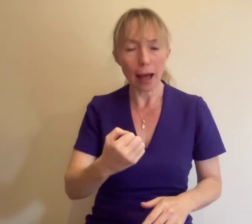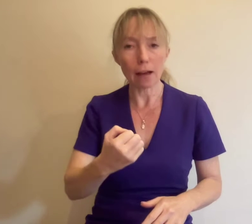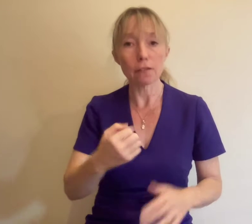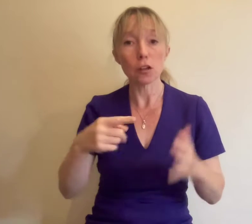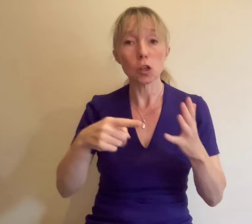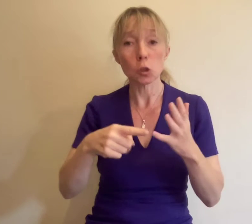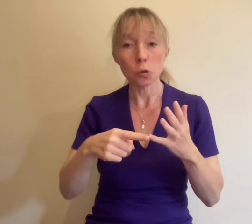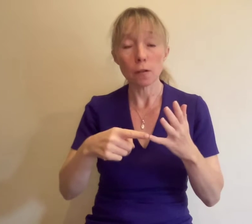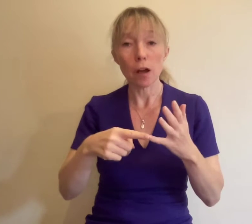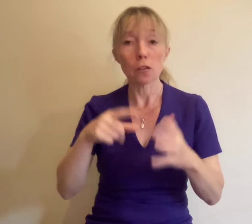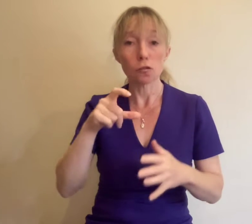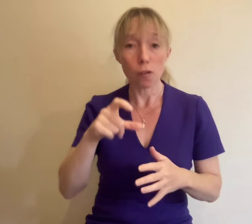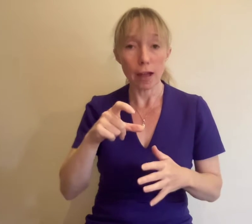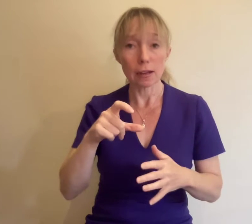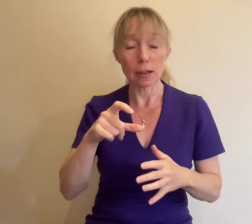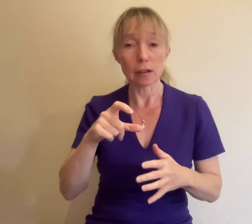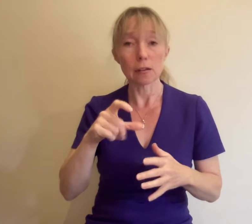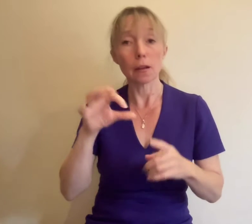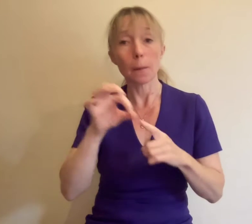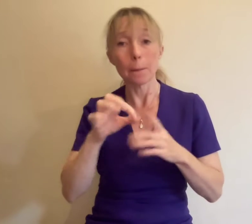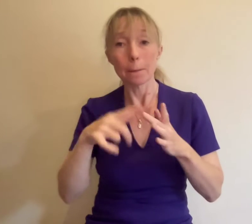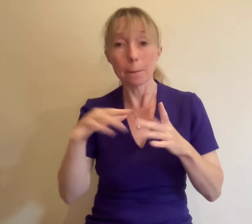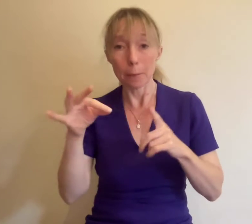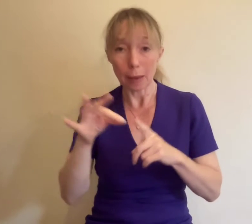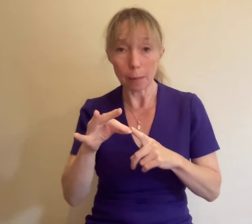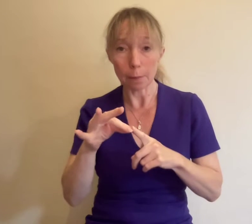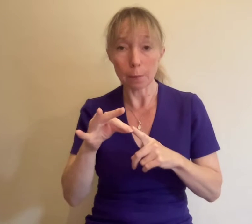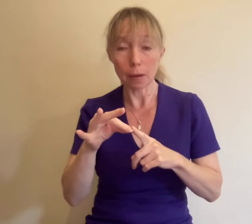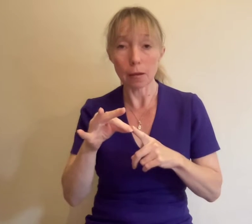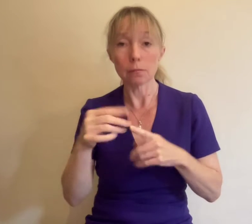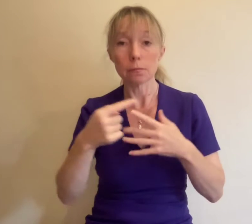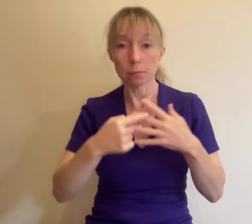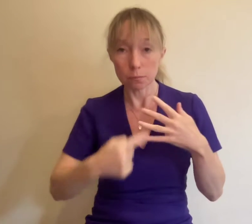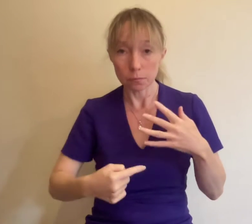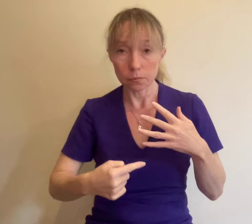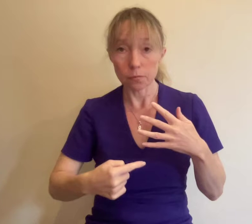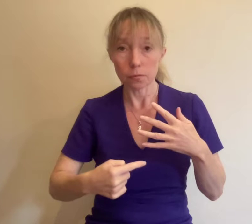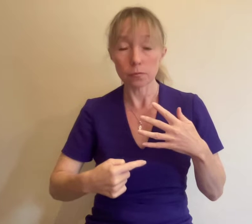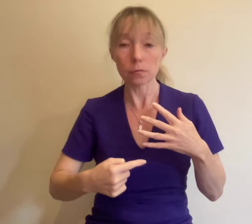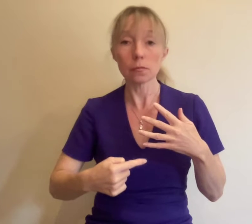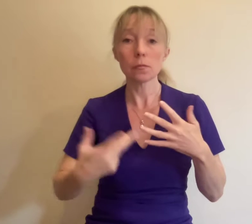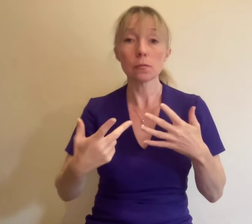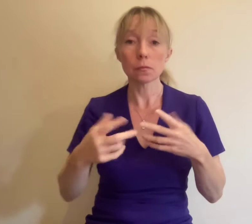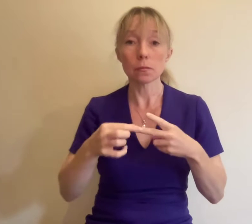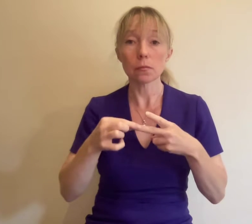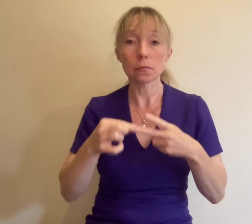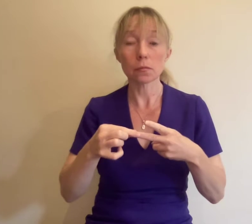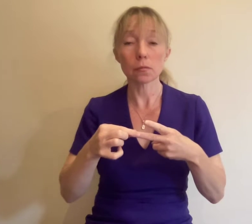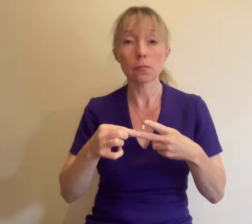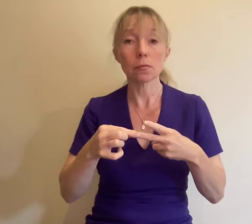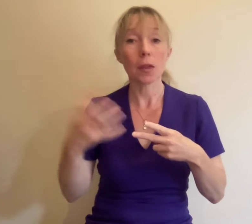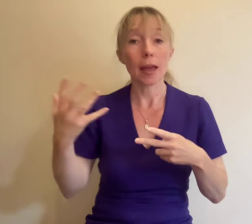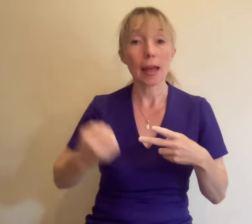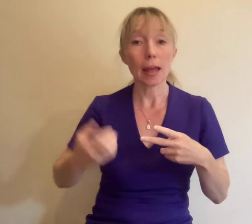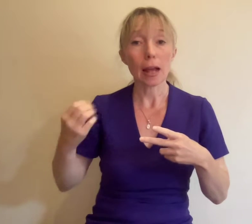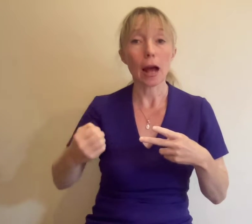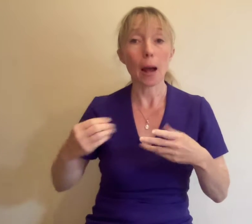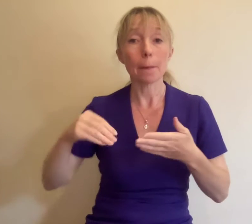Credit, PIP etc. b or whose income is paid at or